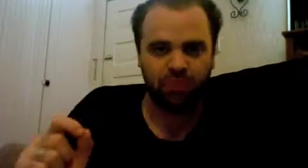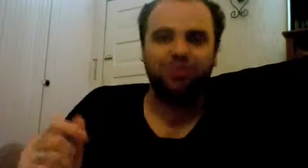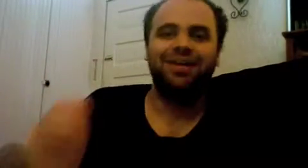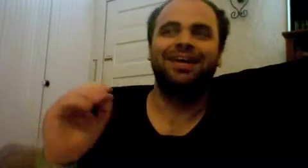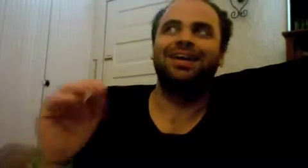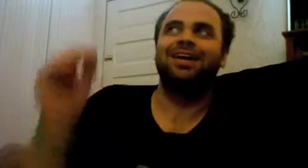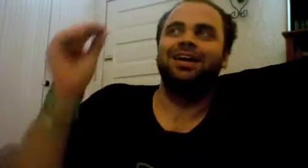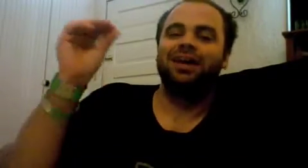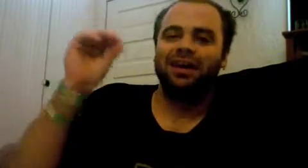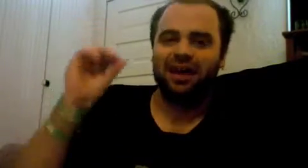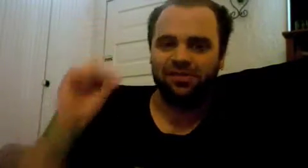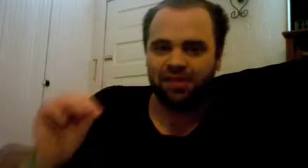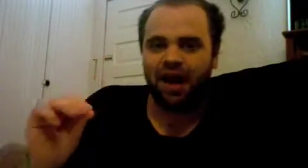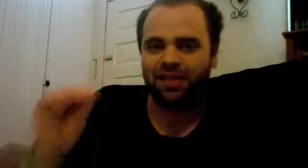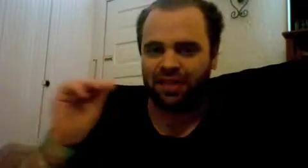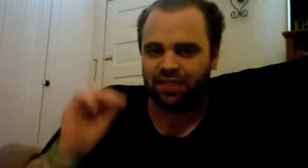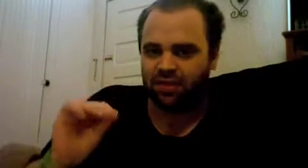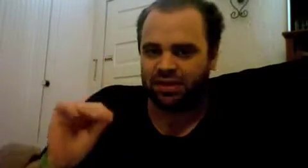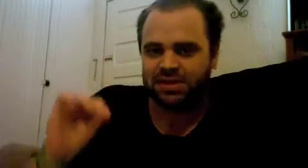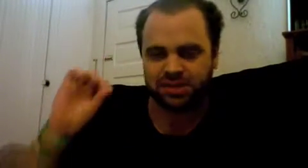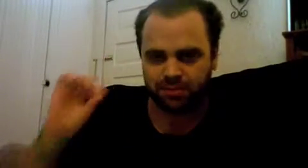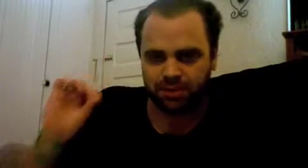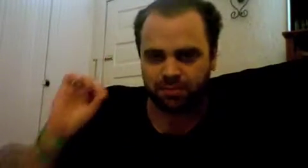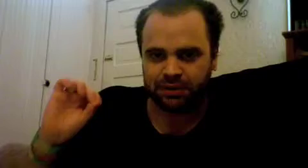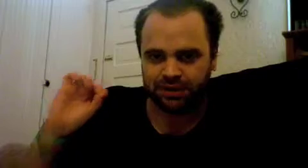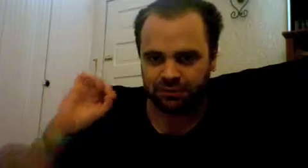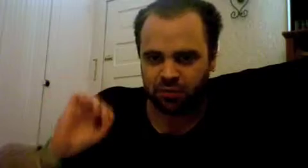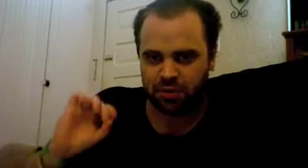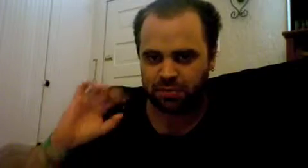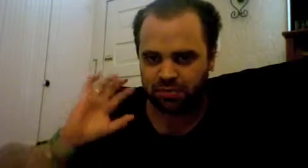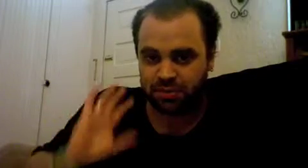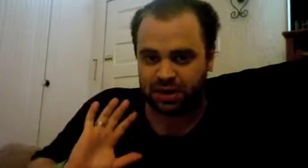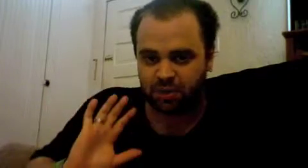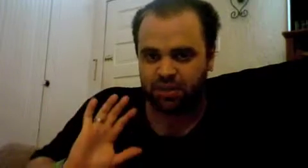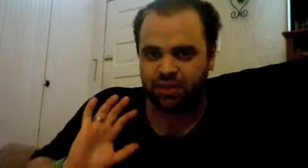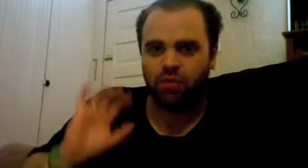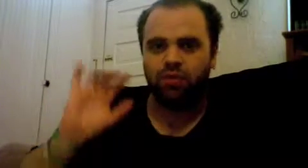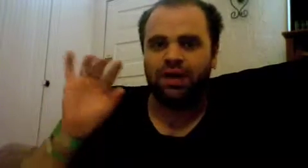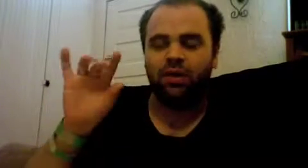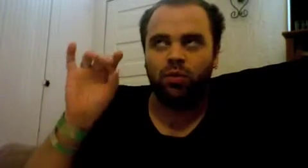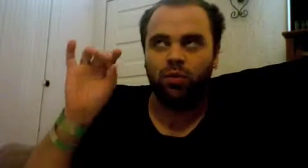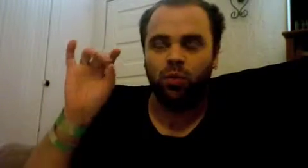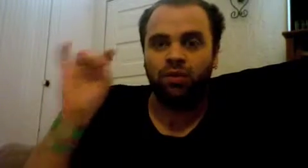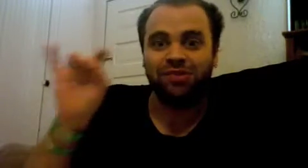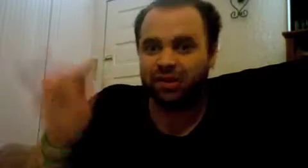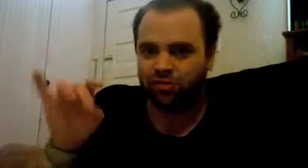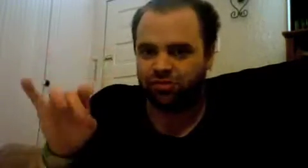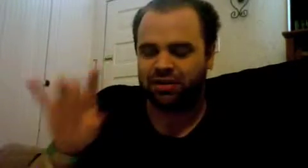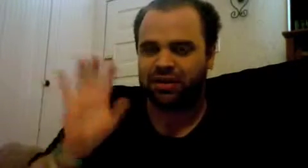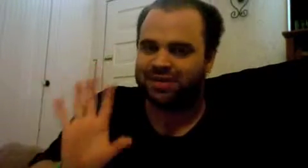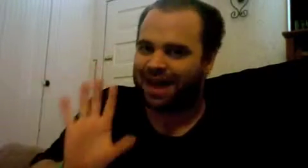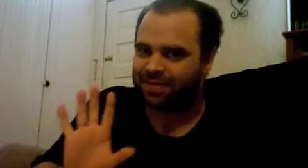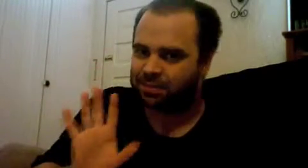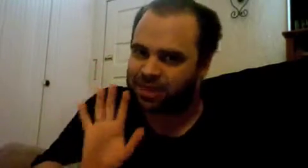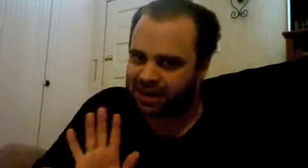like it's not that there is some complete form to begin with or that what's interesting is at the beginning